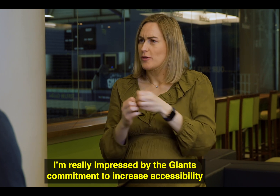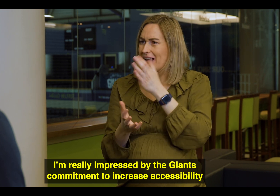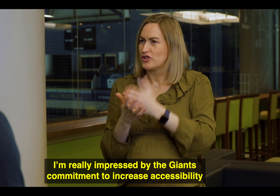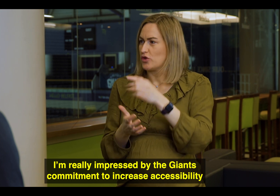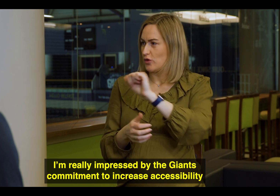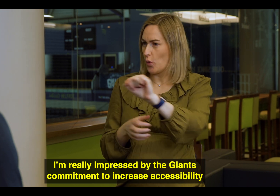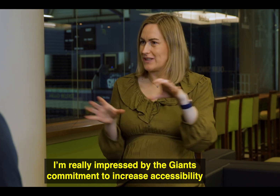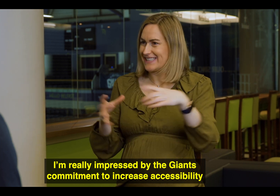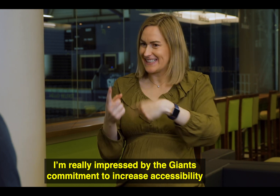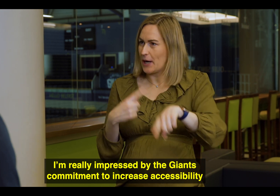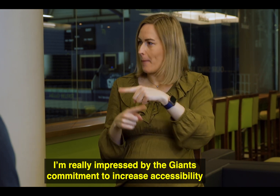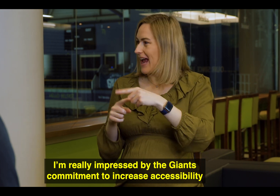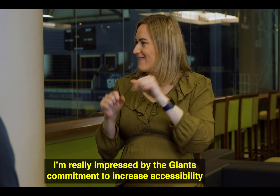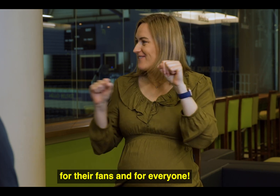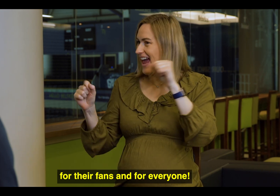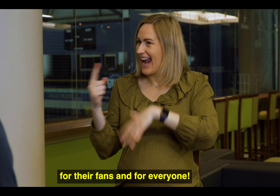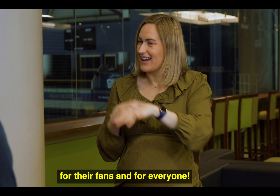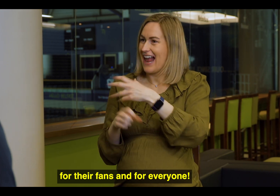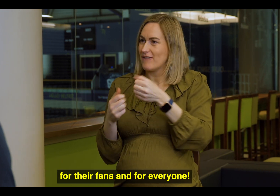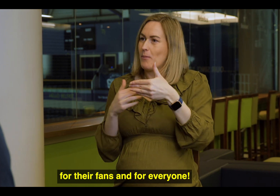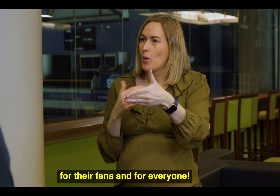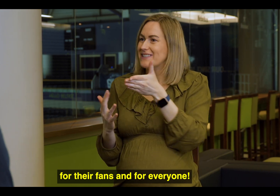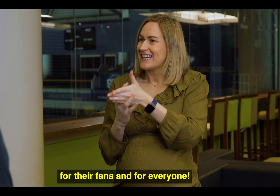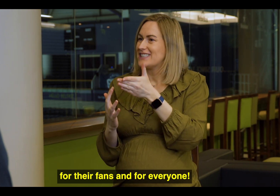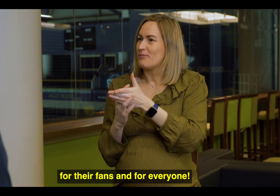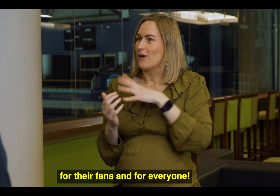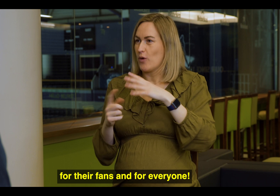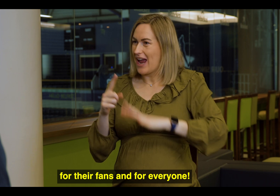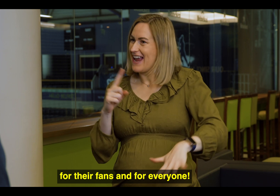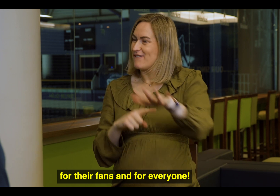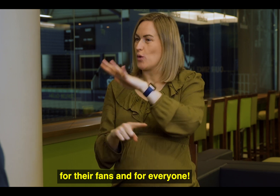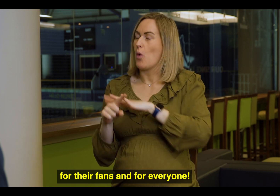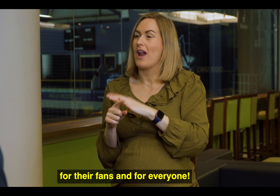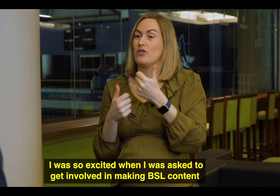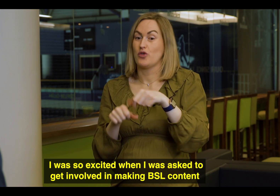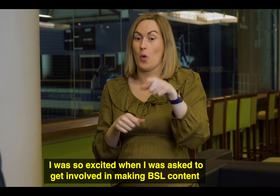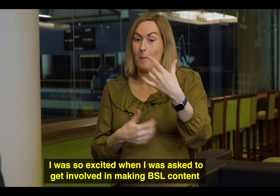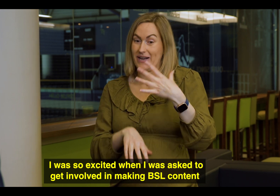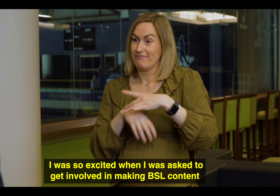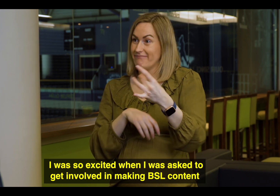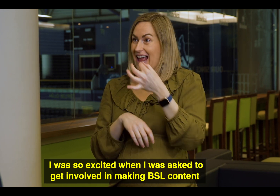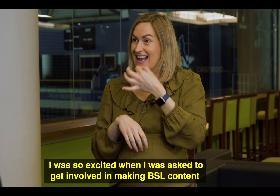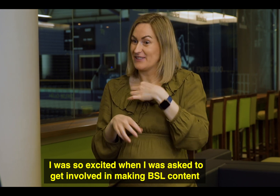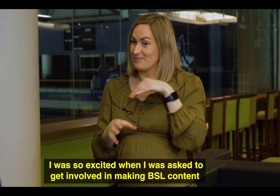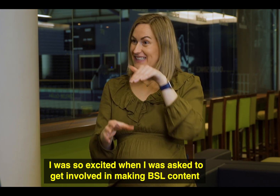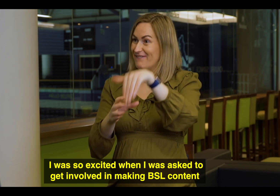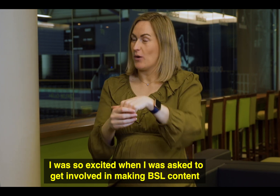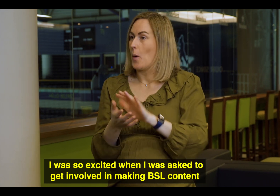to increase accessibility for their fans and for everyone. I was so excited when I was asked to get